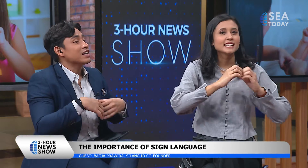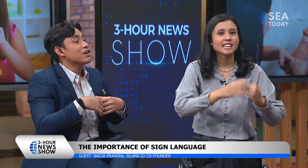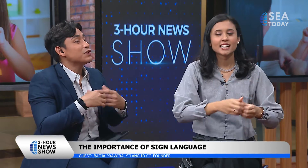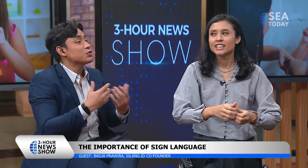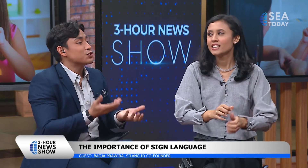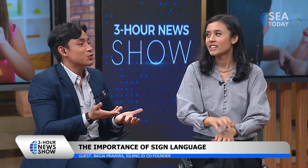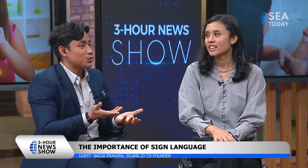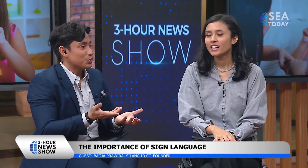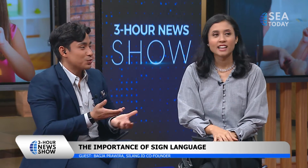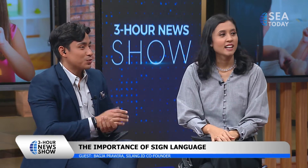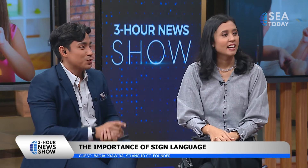love you too